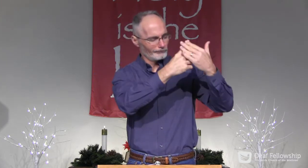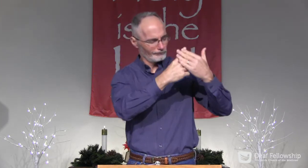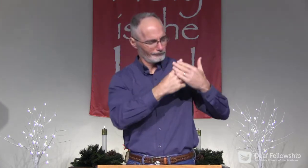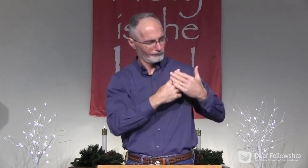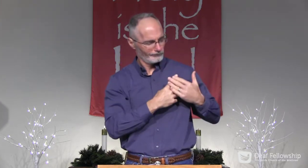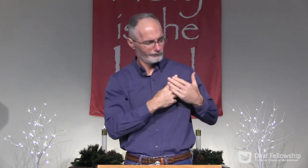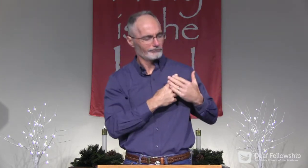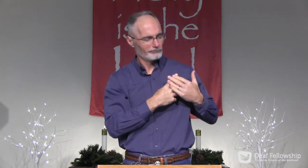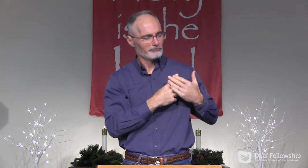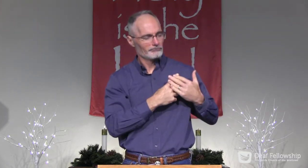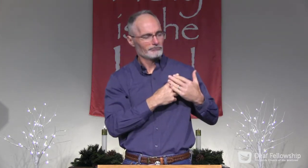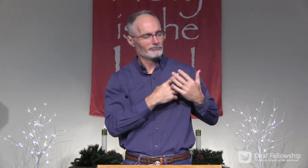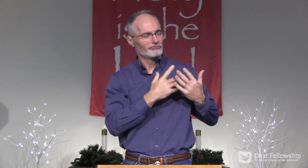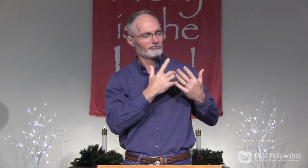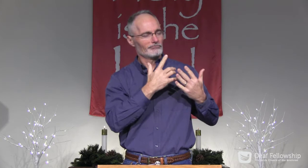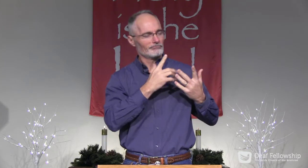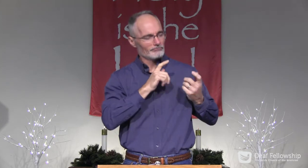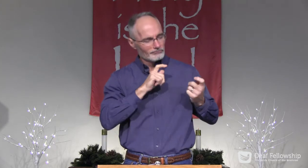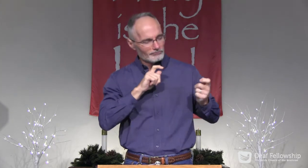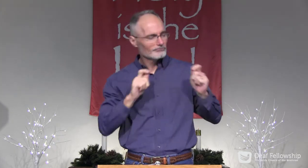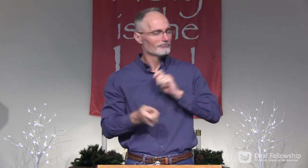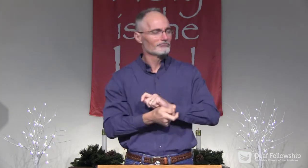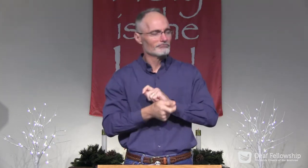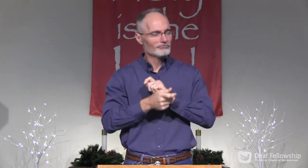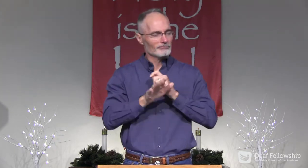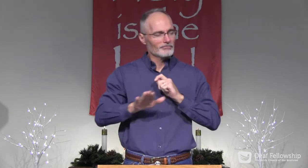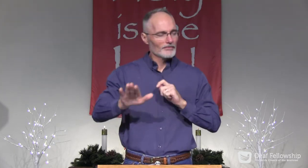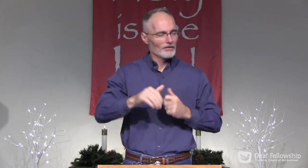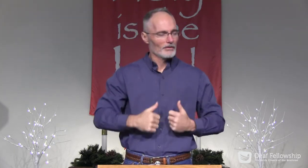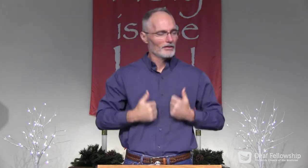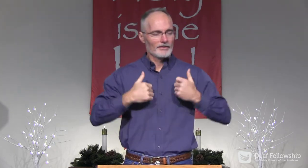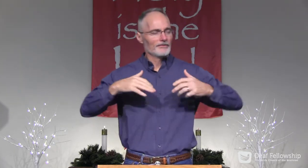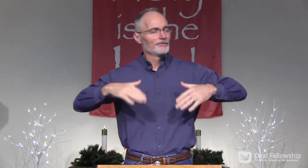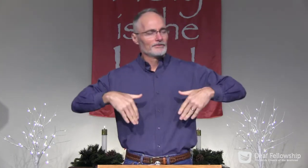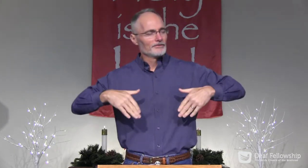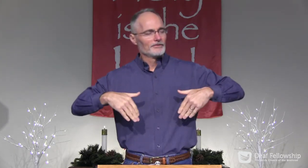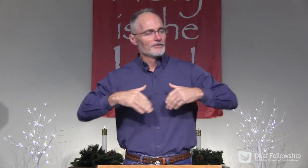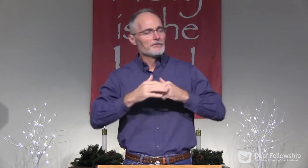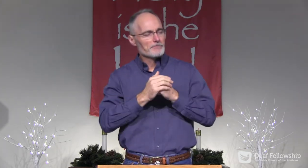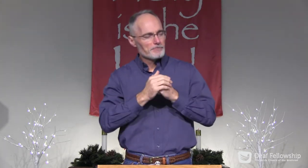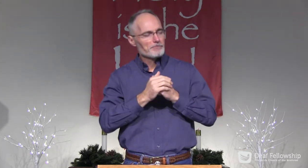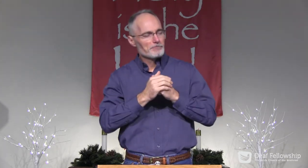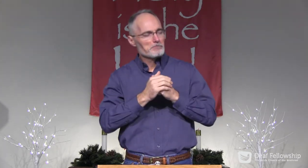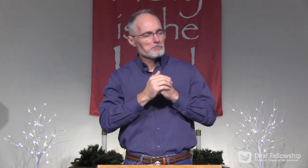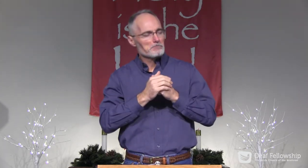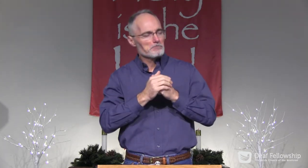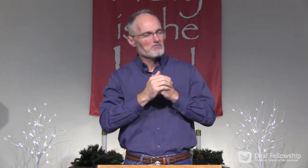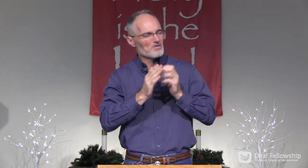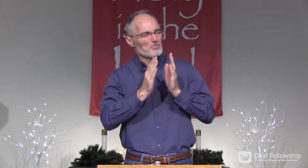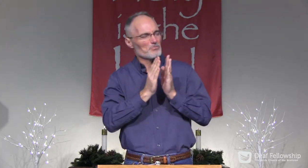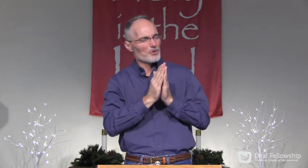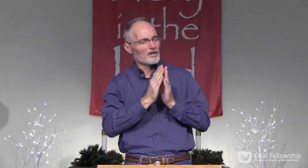know your spirit. Don't have your spirit inside them, transforming their lives.